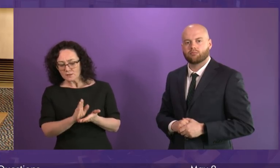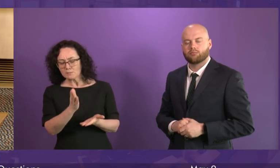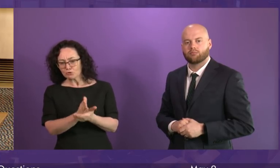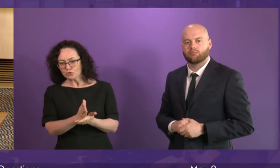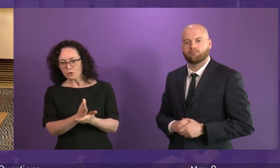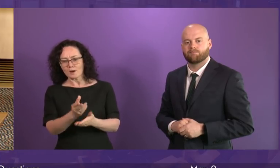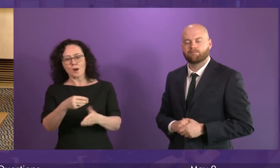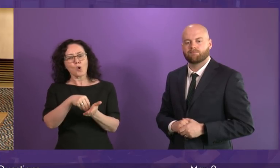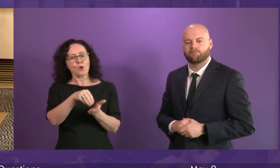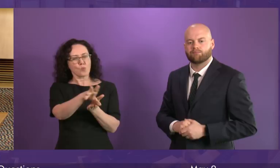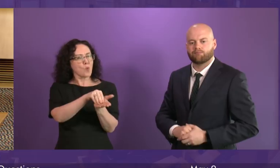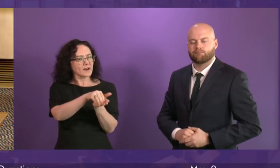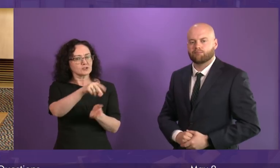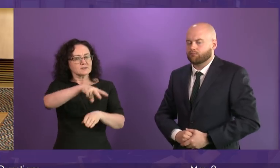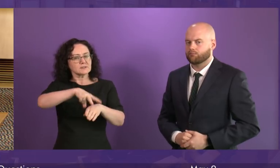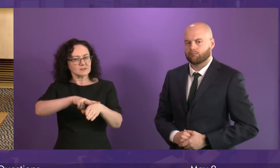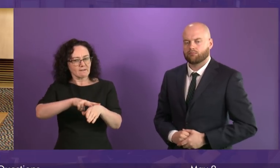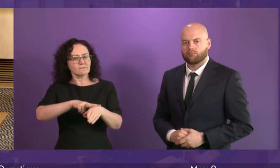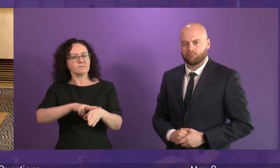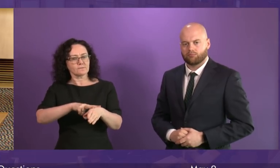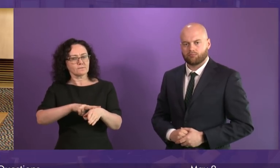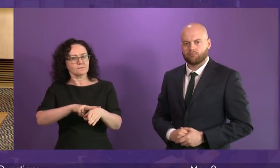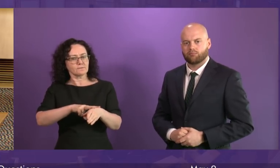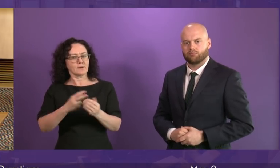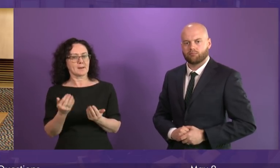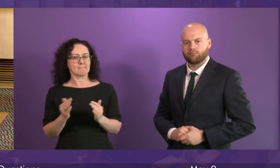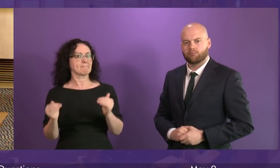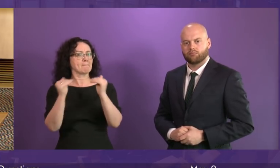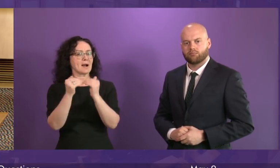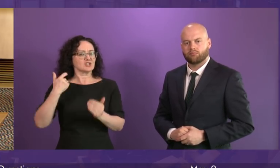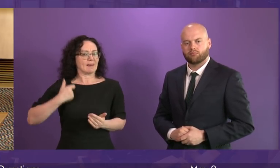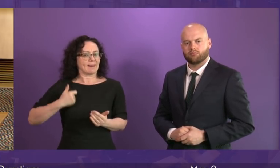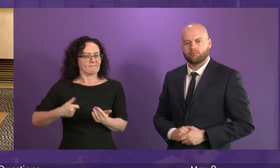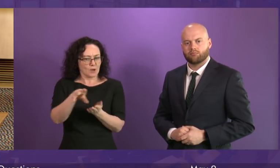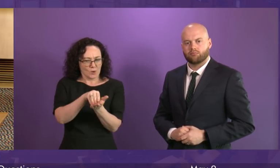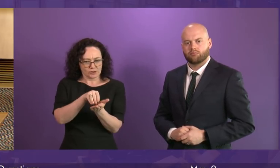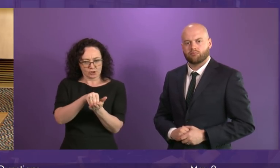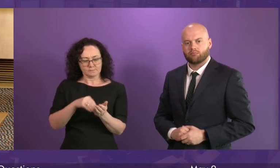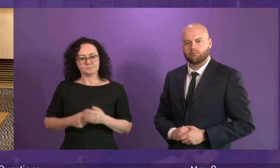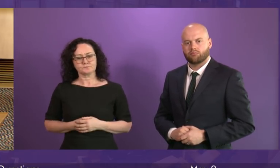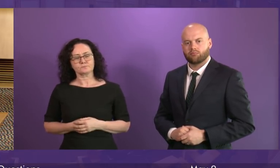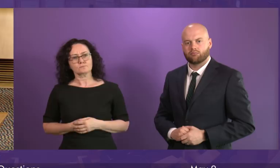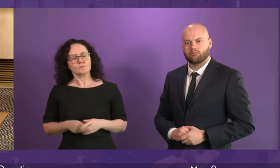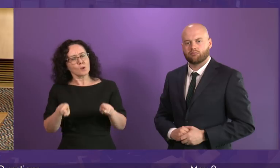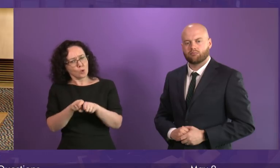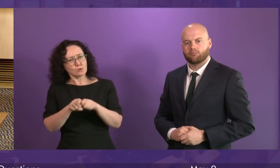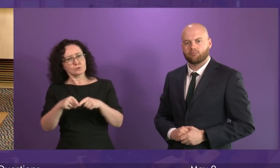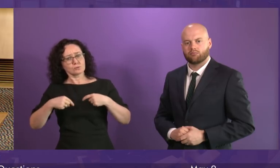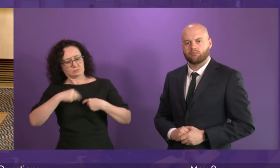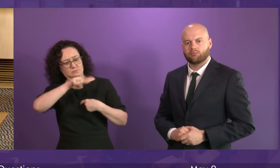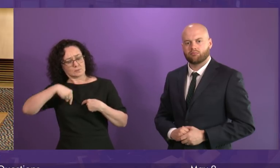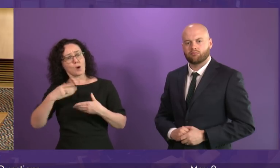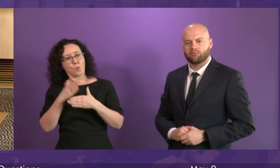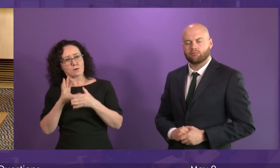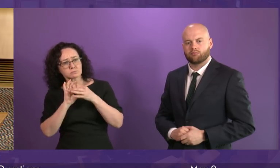there as well and of course we insist on the living wage being paid. It is important that as well as the expansion we do work with local authorities and local